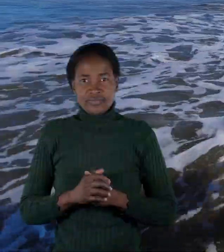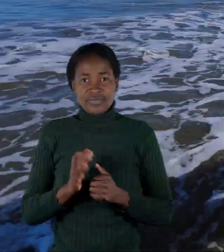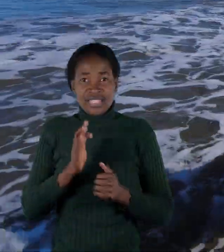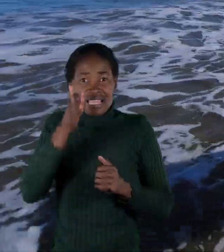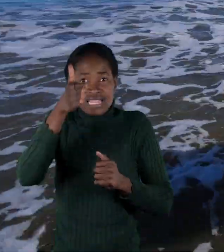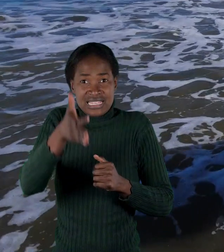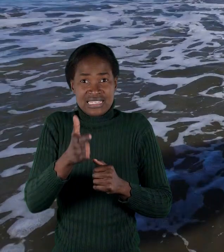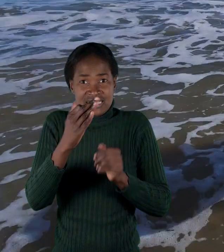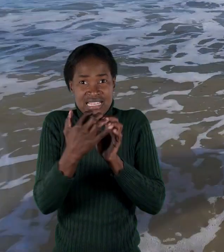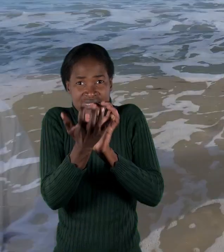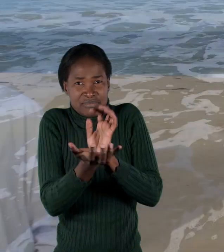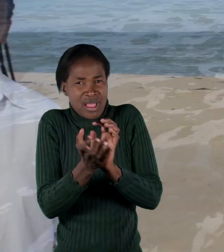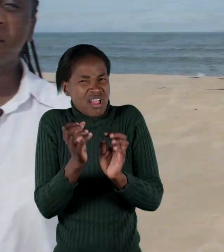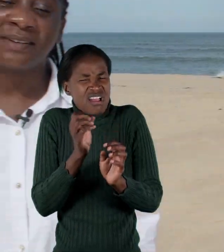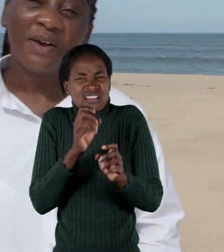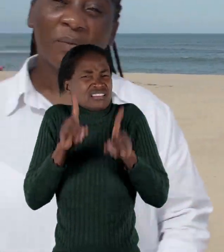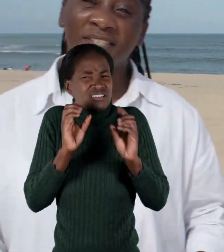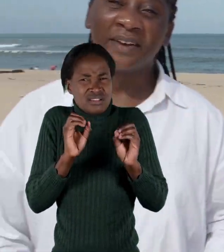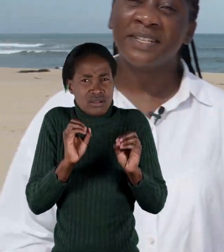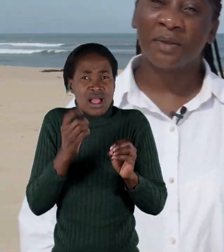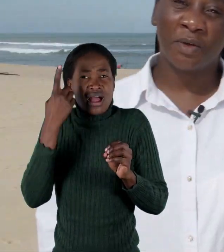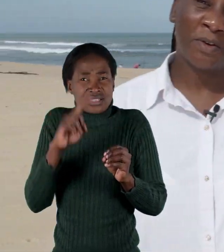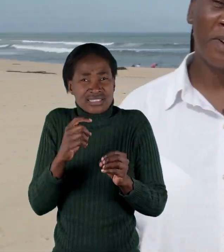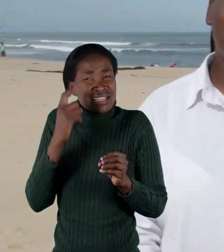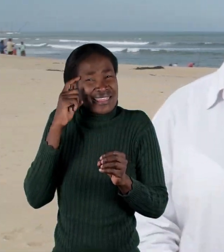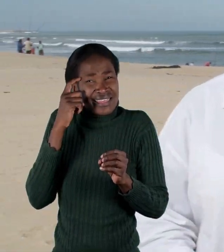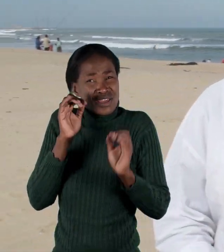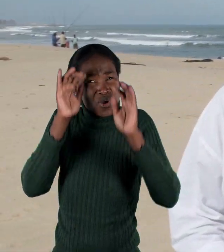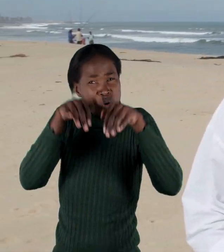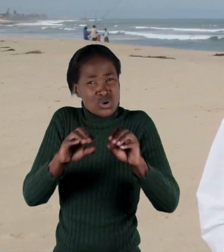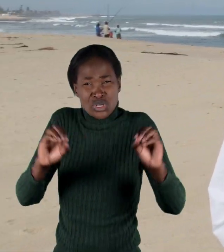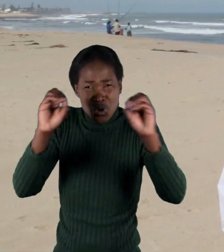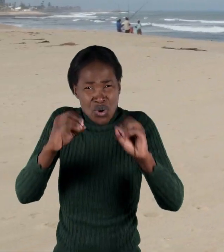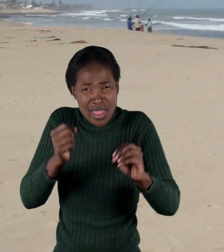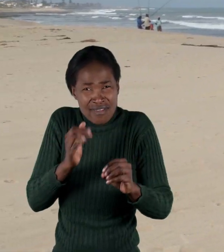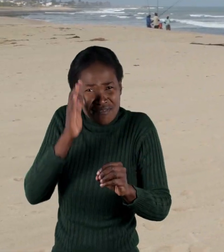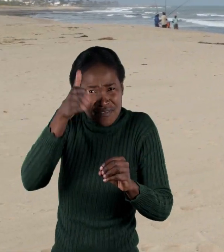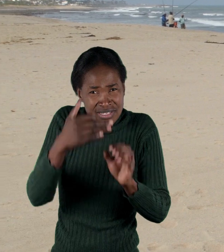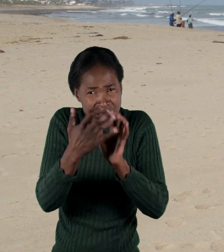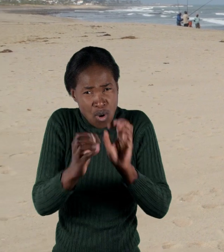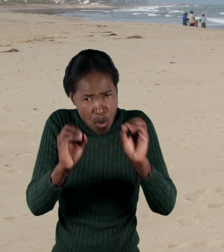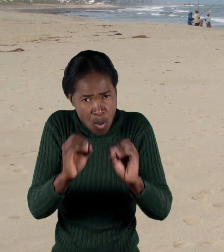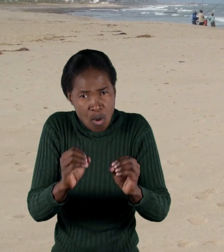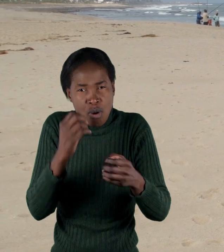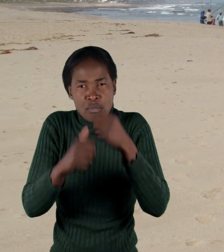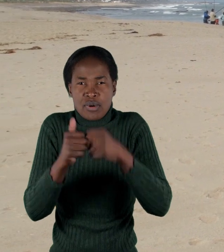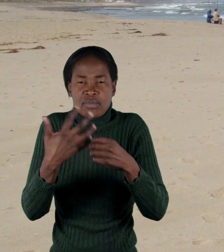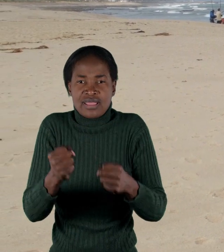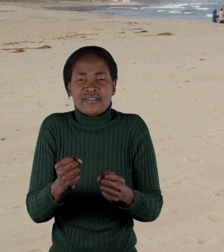Sharks and their relatives aren't so scary. What's scary is the thought of an ocean without any sharks. So let's come together as Namibians to learn more